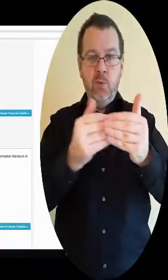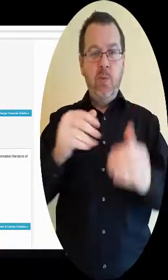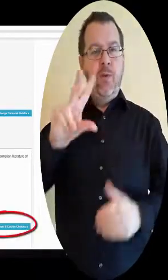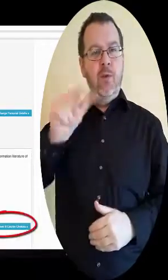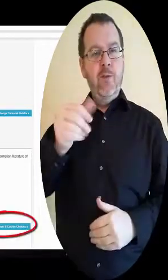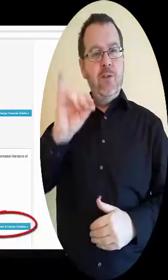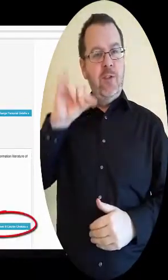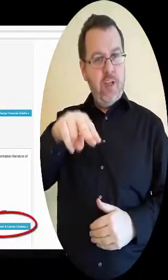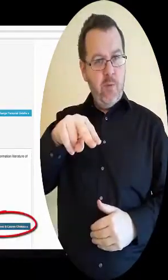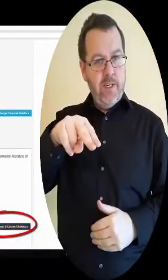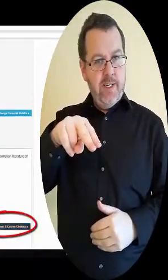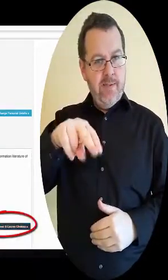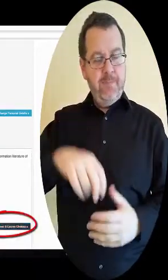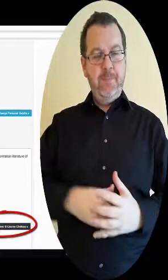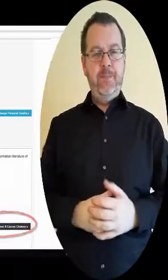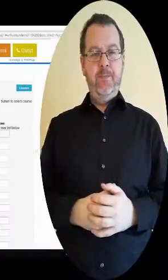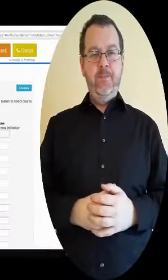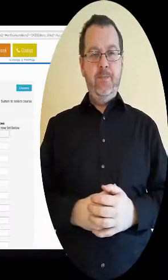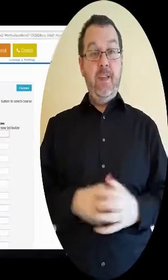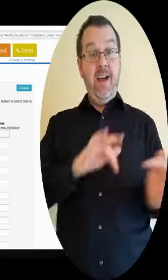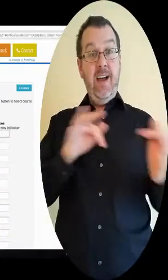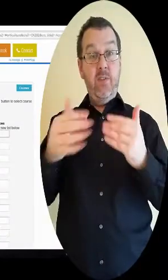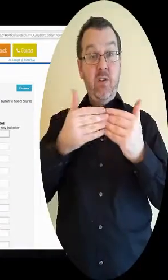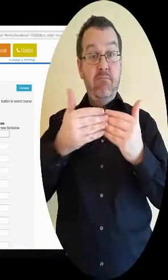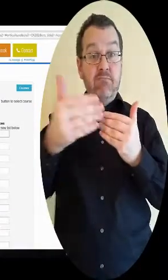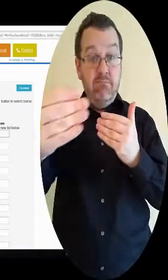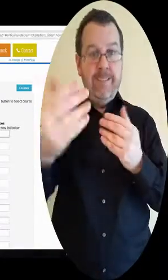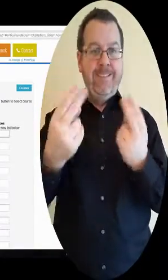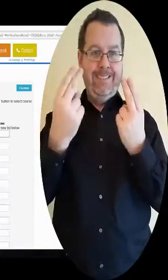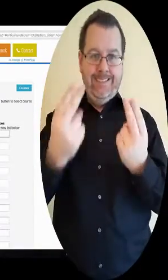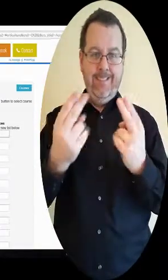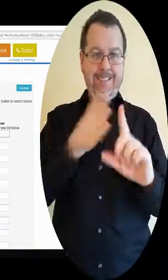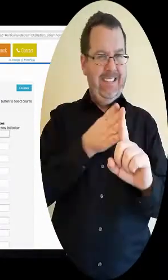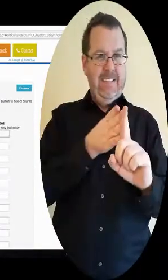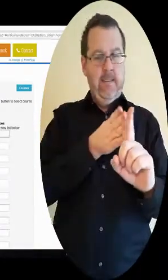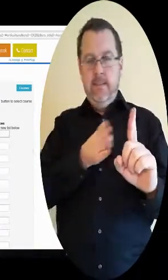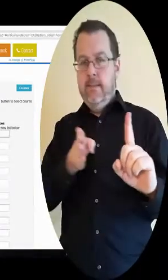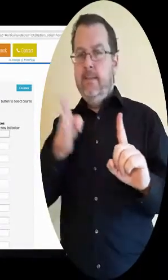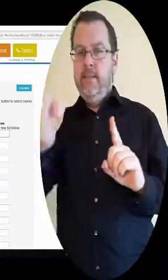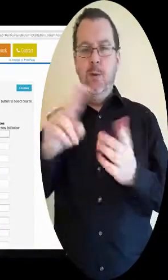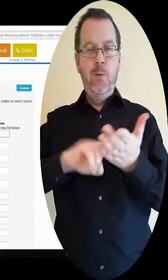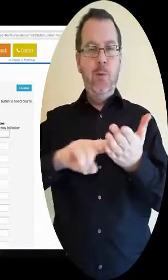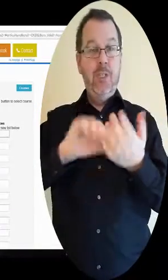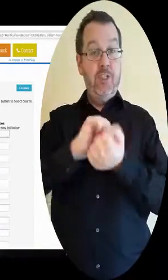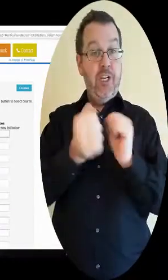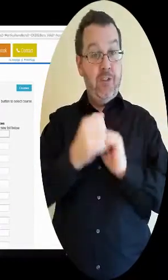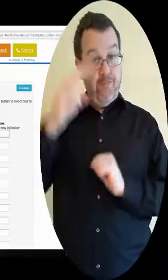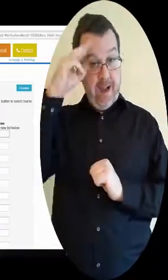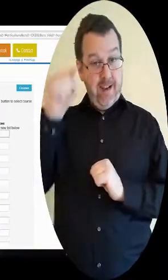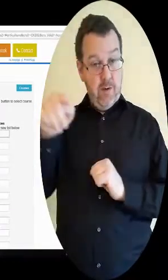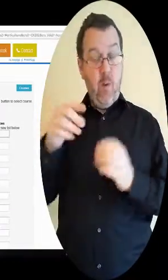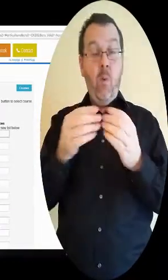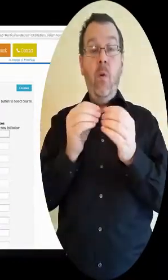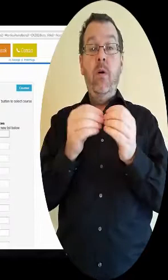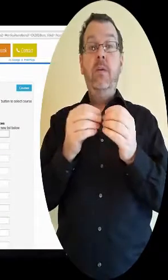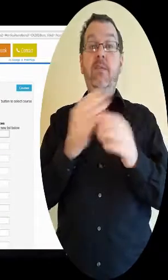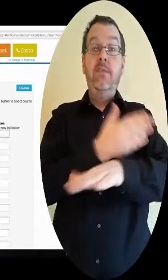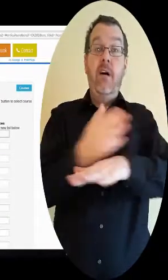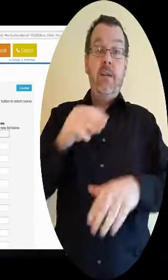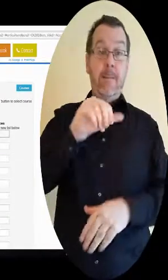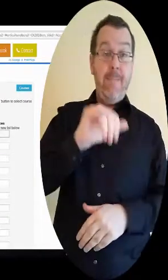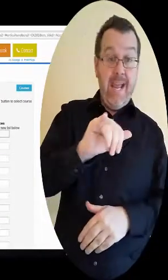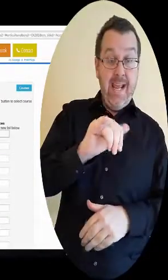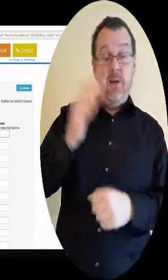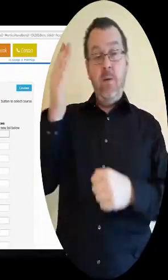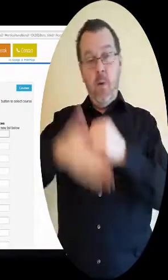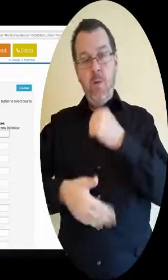31st. After this date, you can use the Change of Mind facility which opens in May and closes on